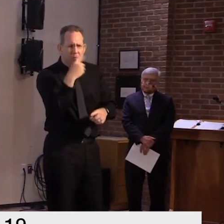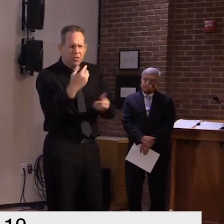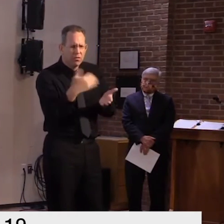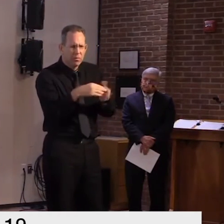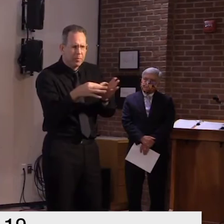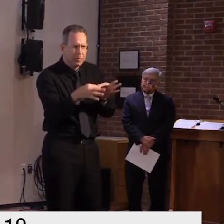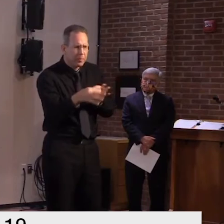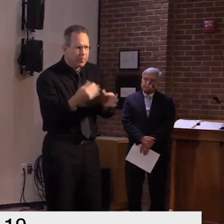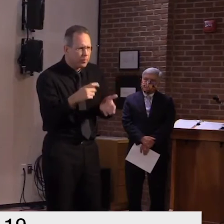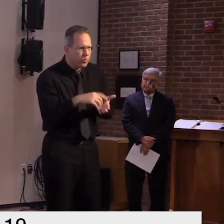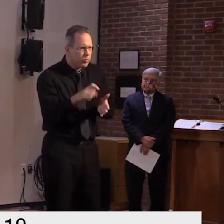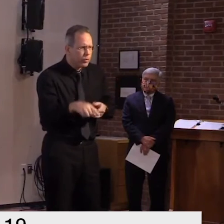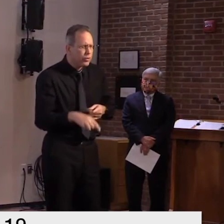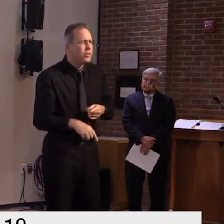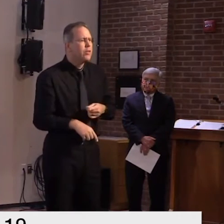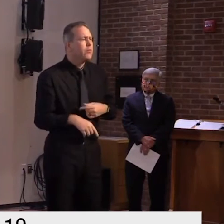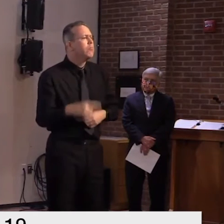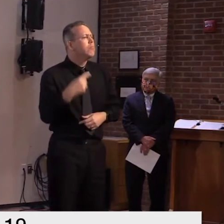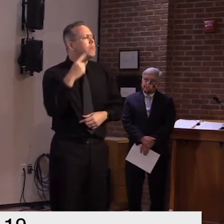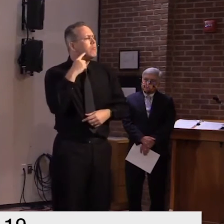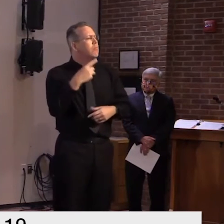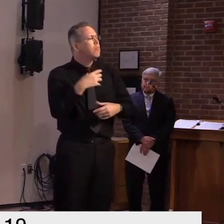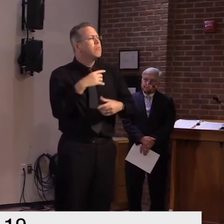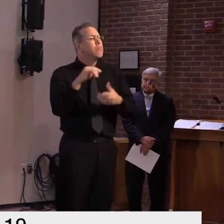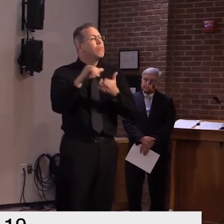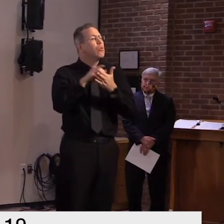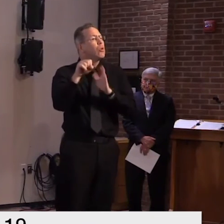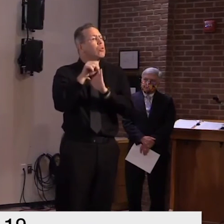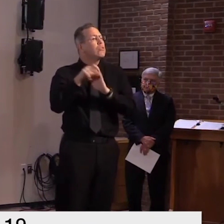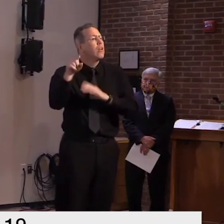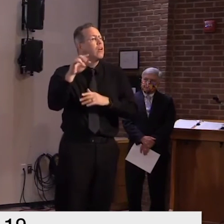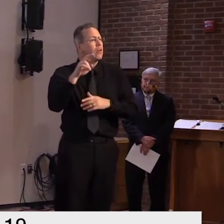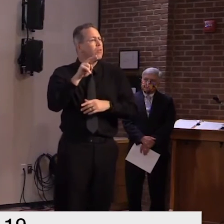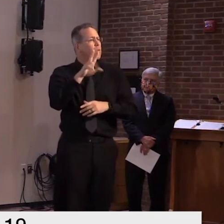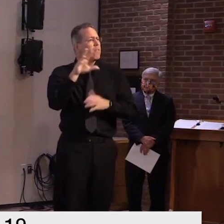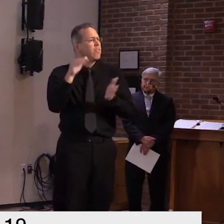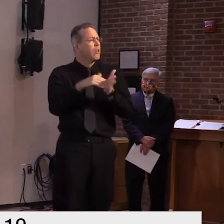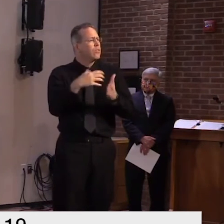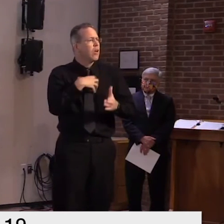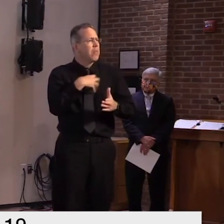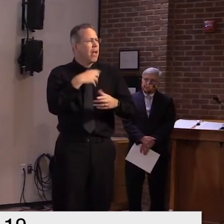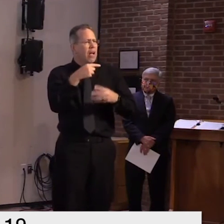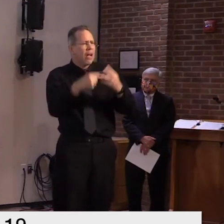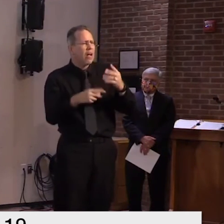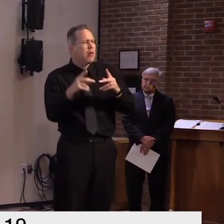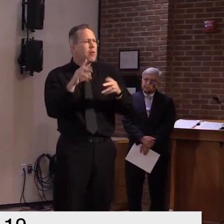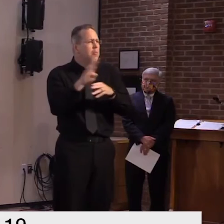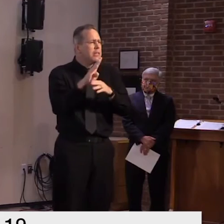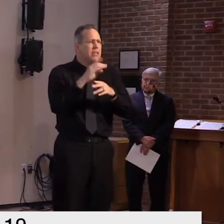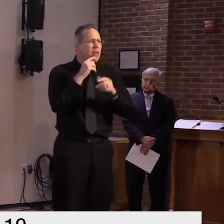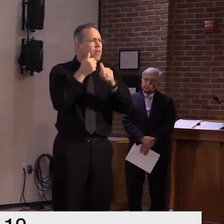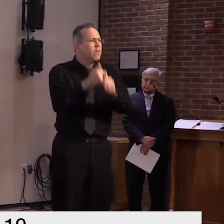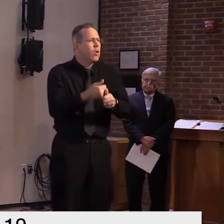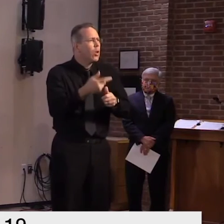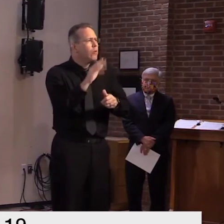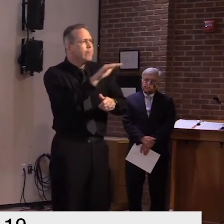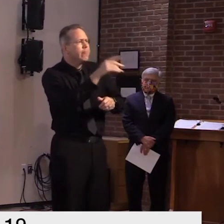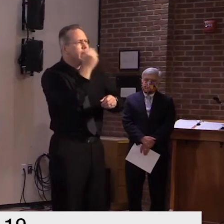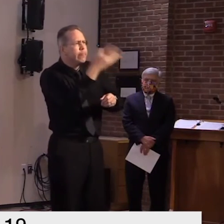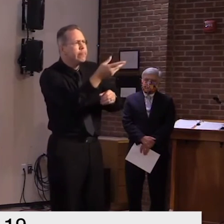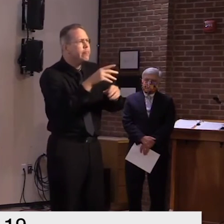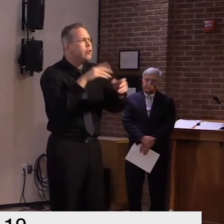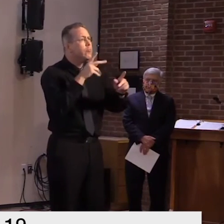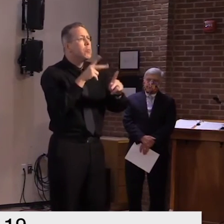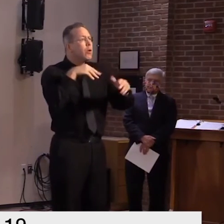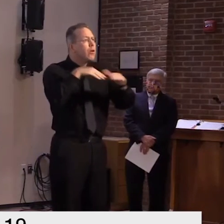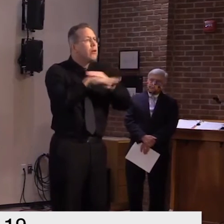complaints over the last week uh in terms of some of the businesses not adhering to guidelines and wondering whether vermont